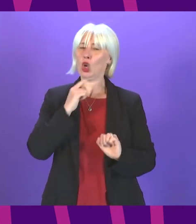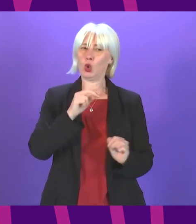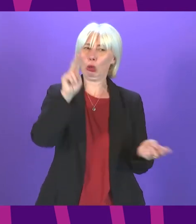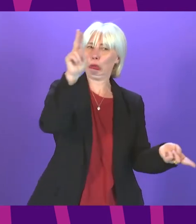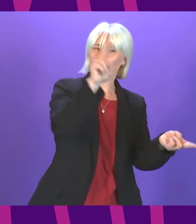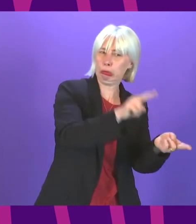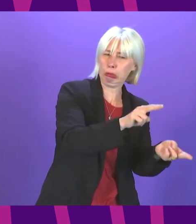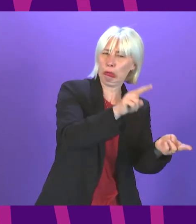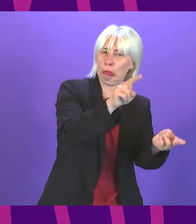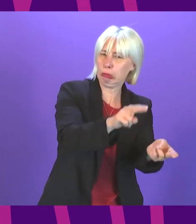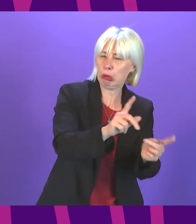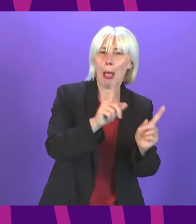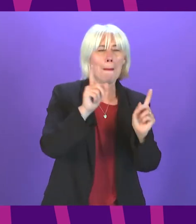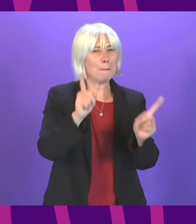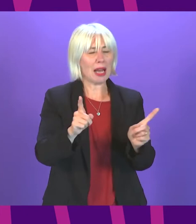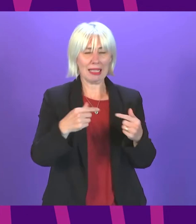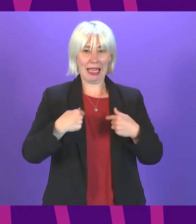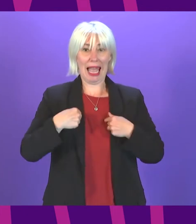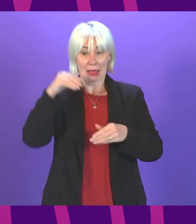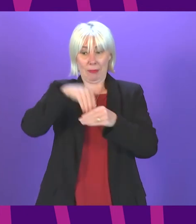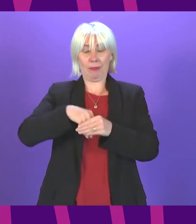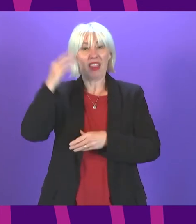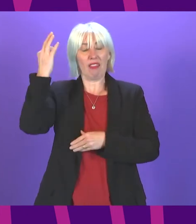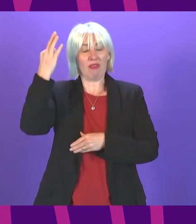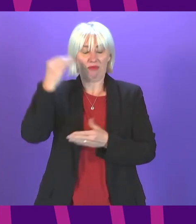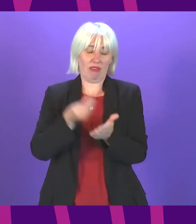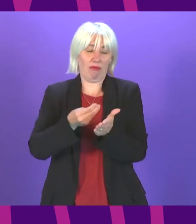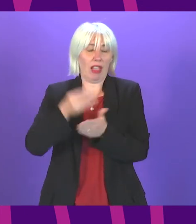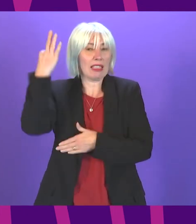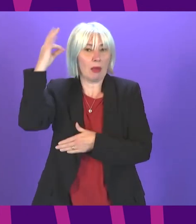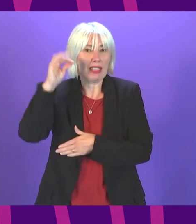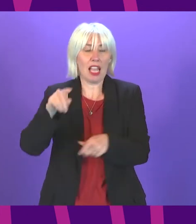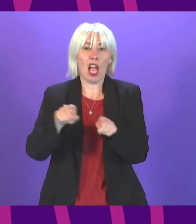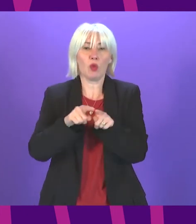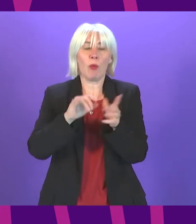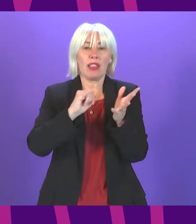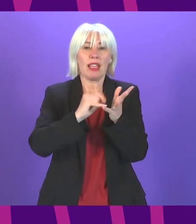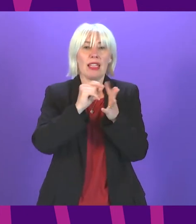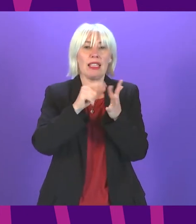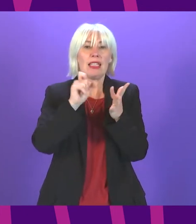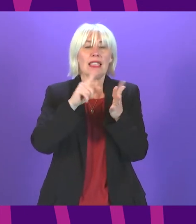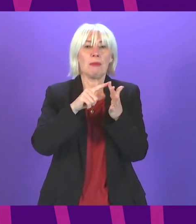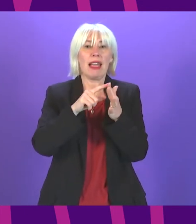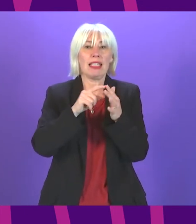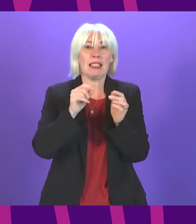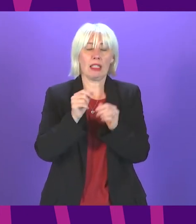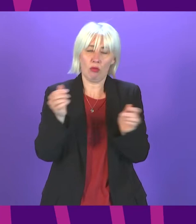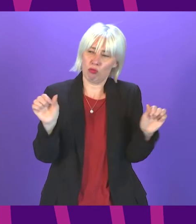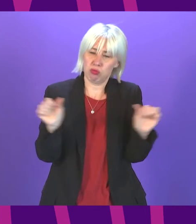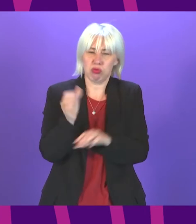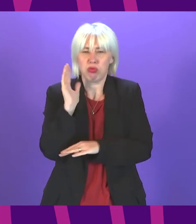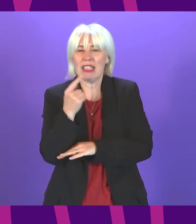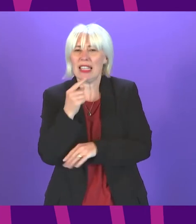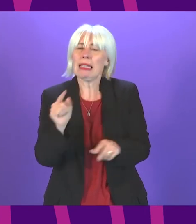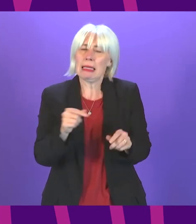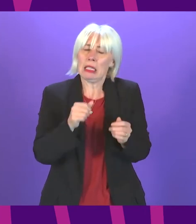however it seems clear sitting on the finance committee and especially referring to a SPICE briefing we had this morning that quote tough spending